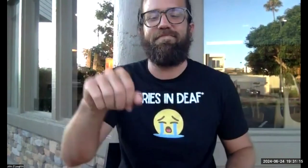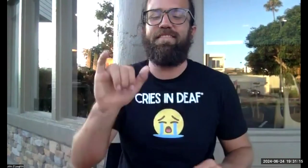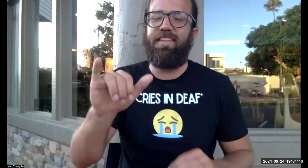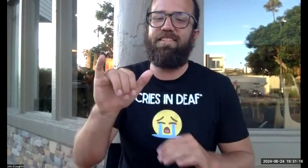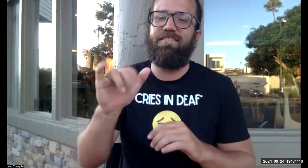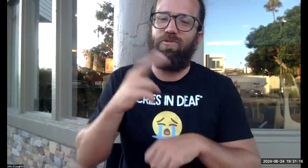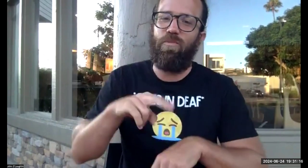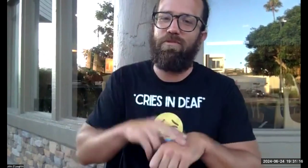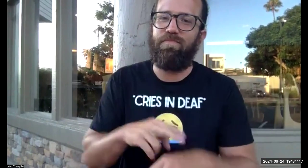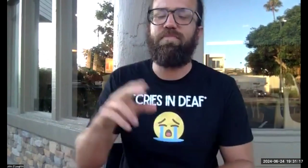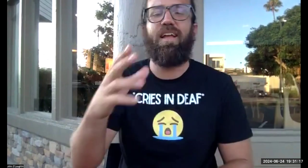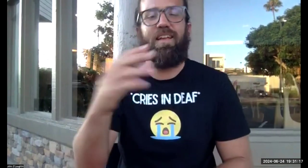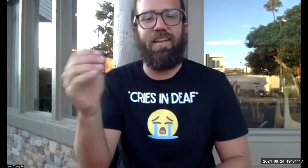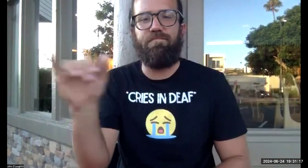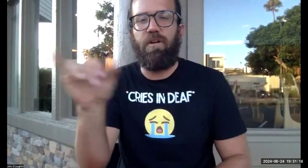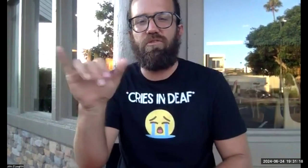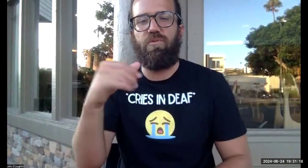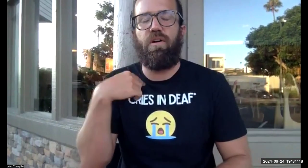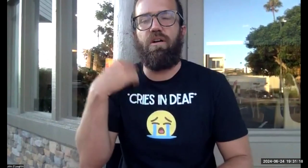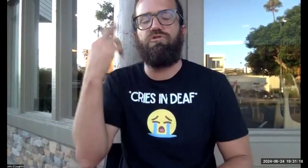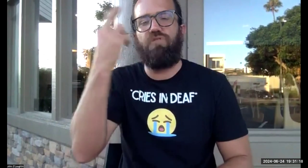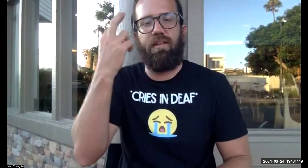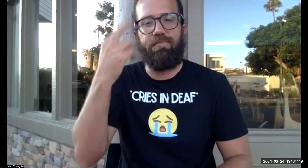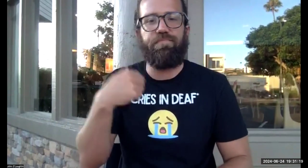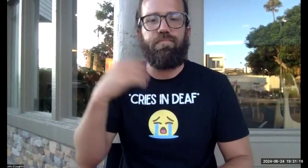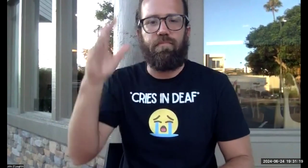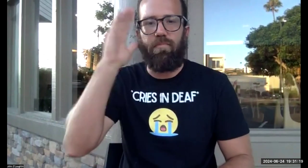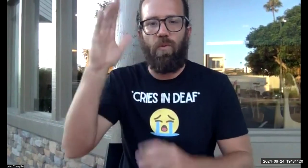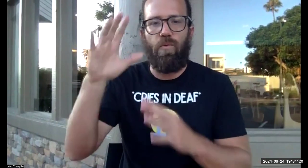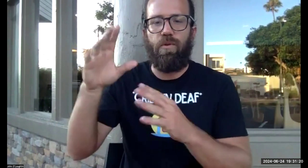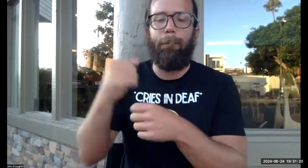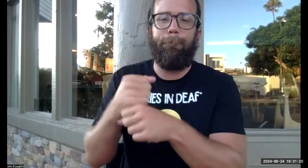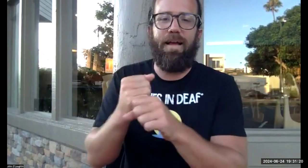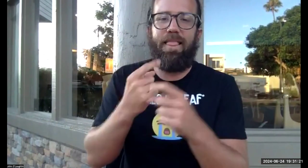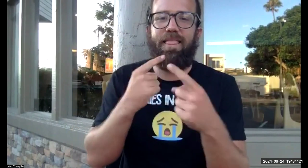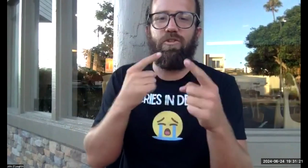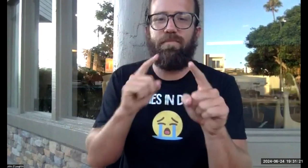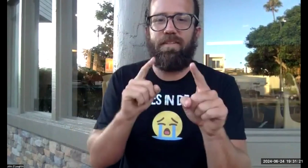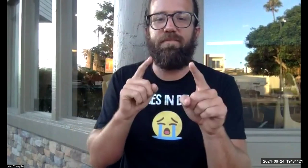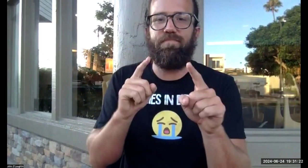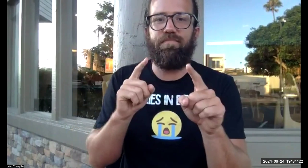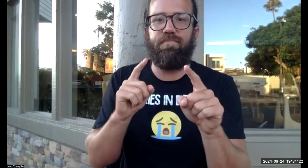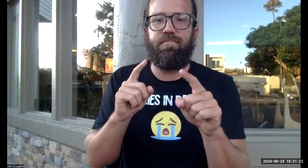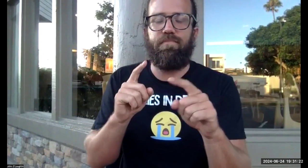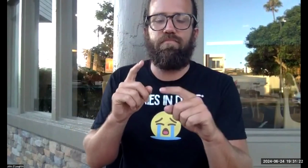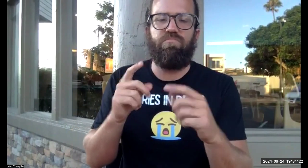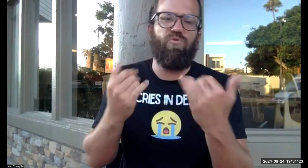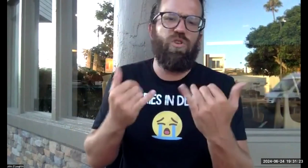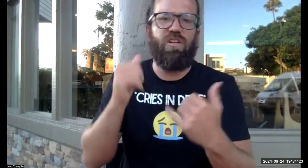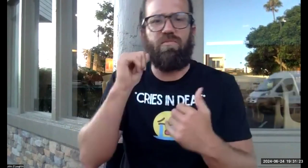Yeah, it is normal. And also, I do realize that, you know, I made an